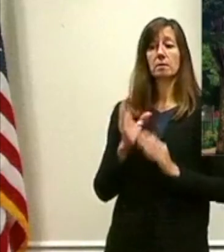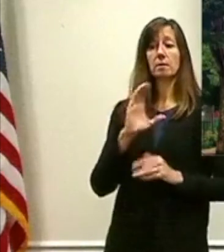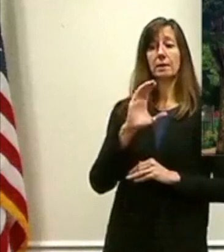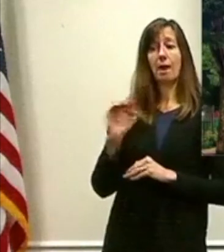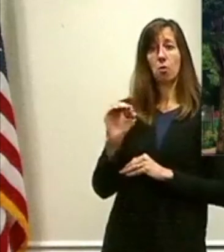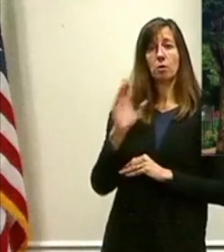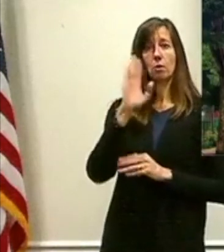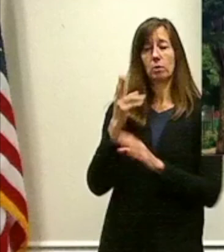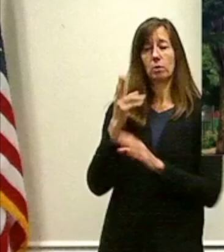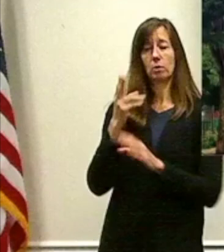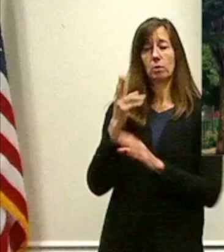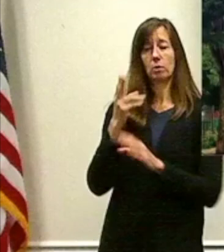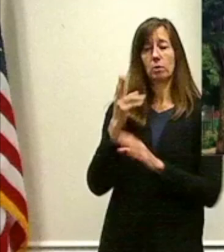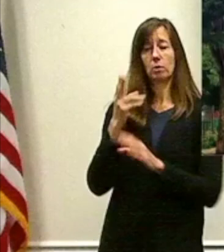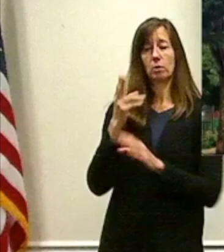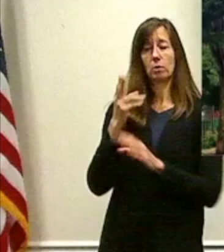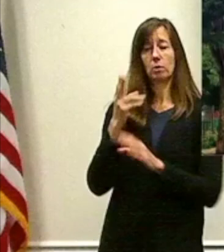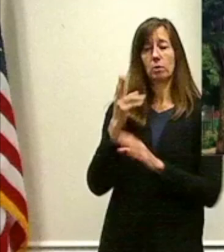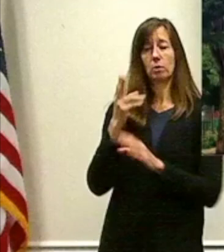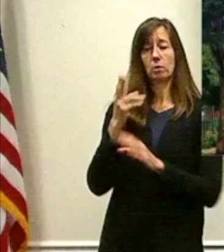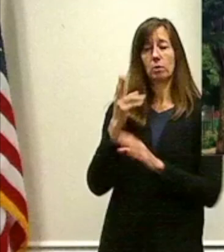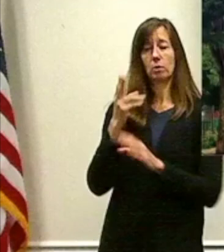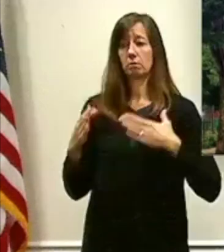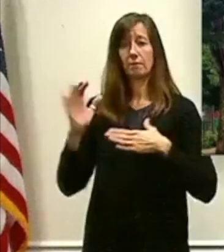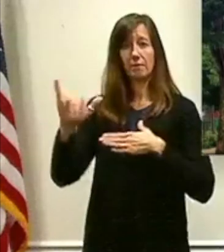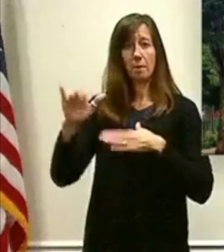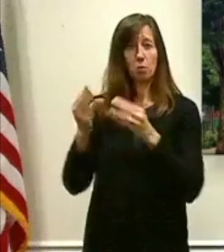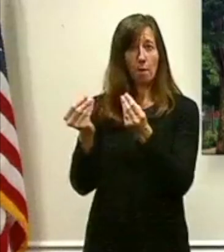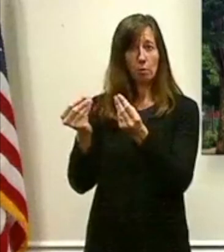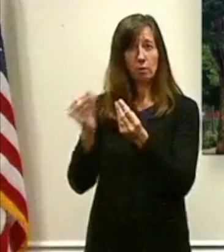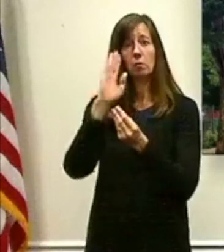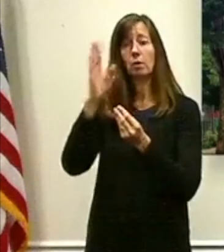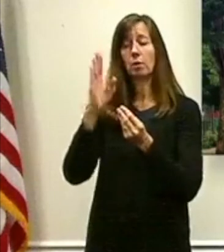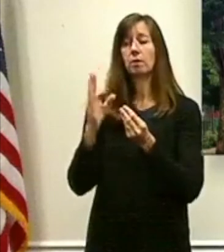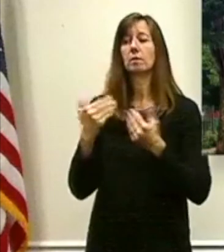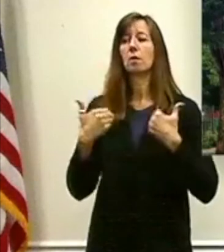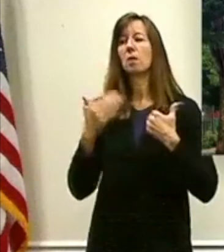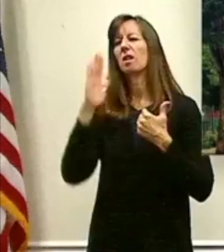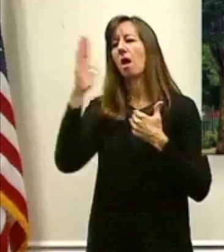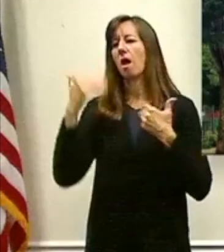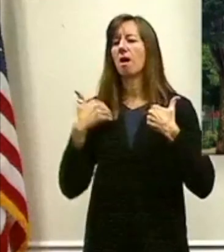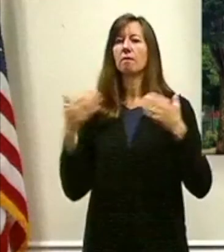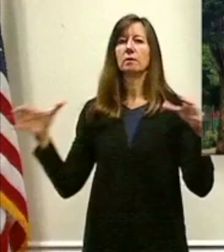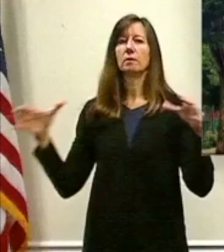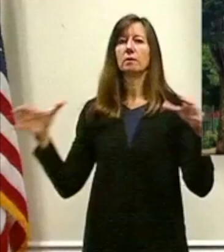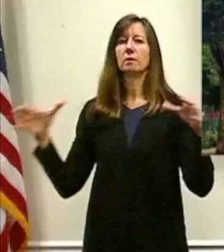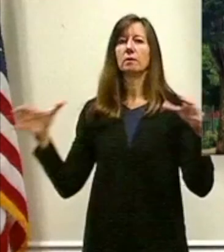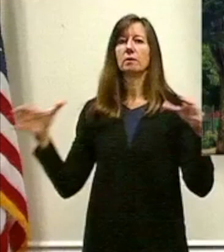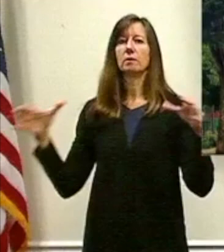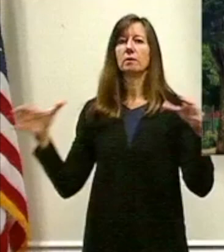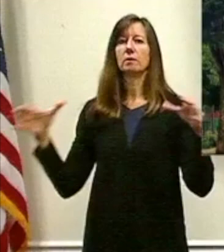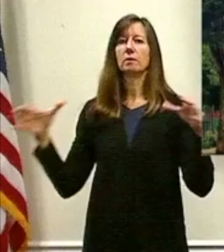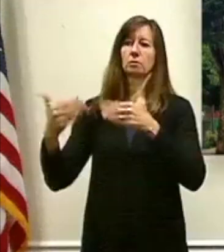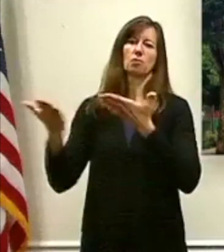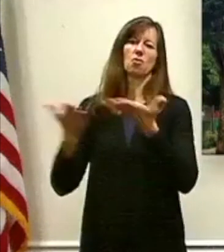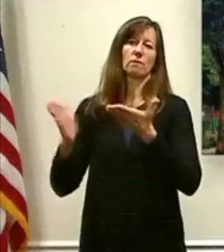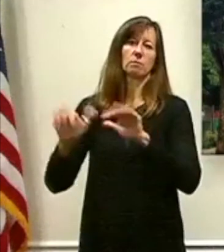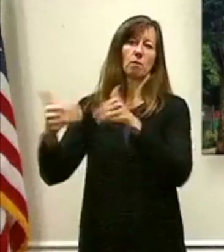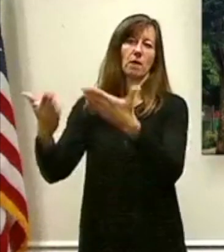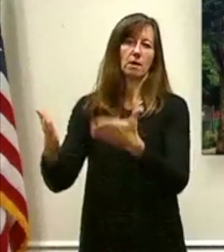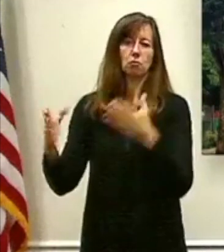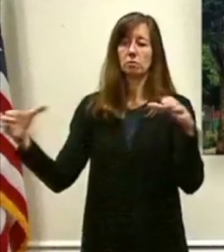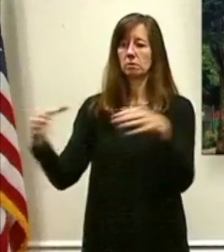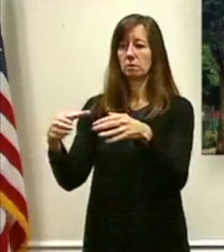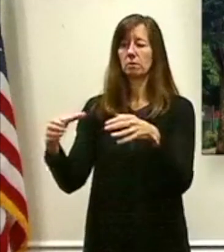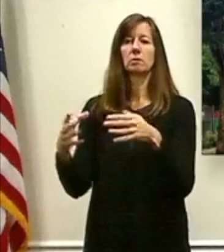establishes that mass design and this collaborative grouping of service providers will lead the development project,